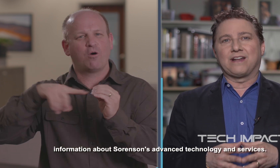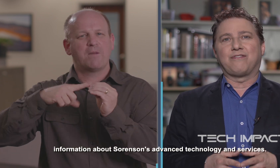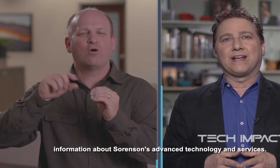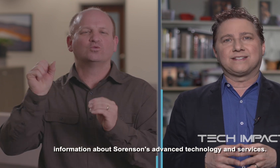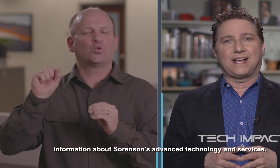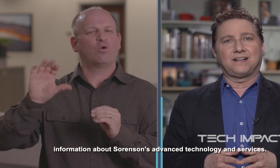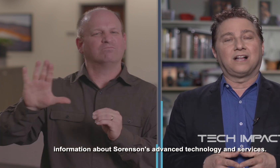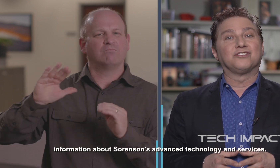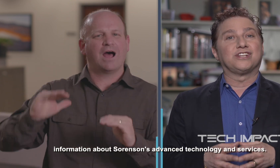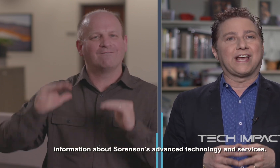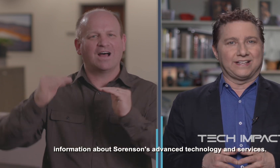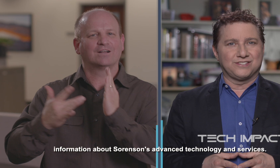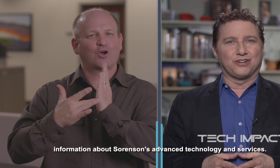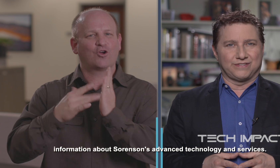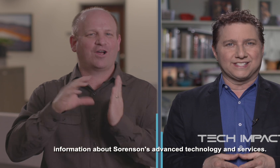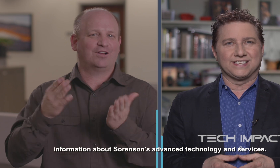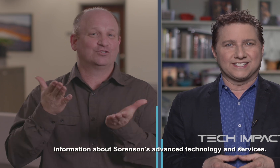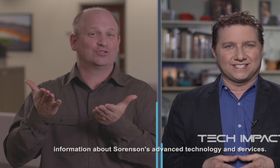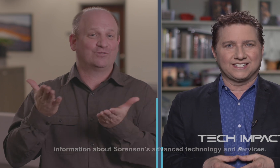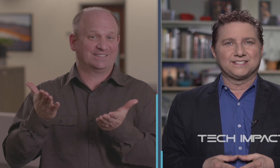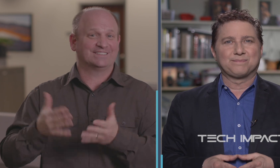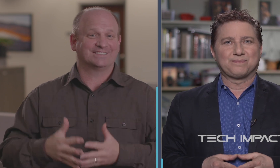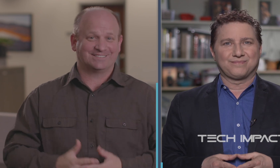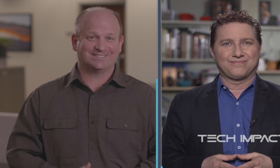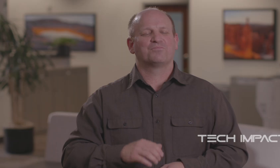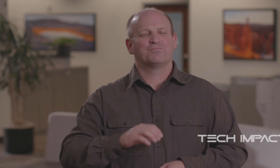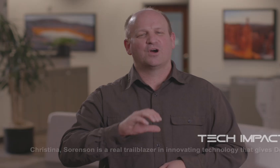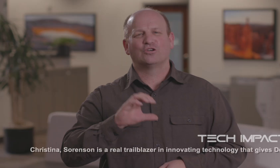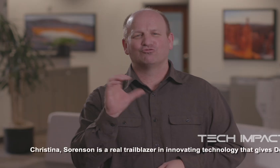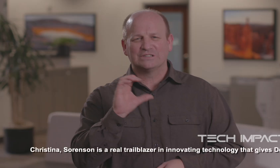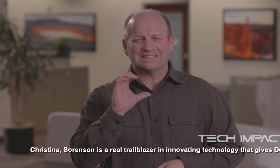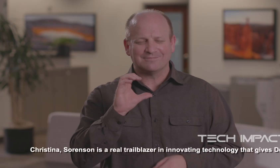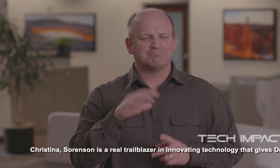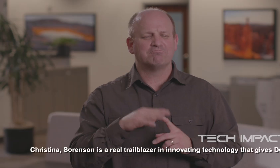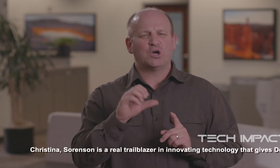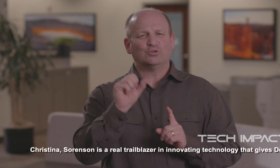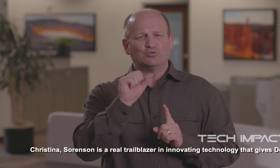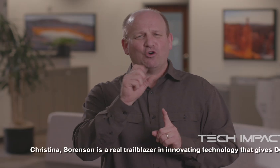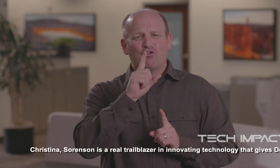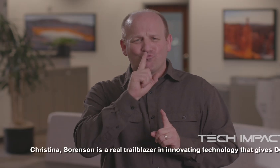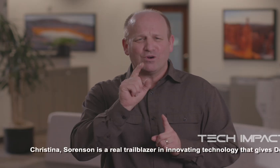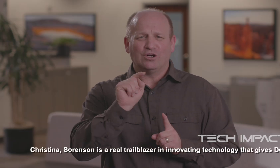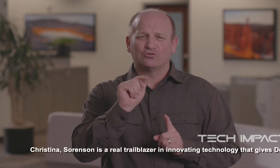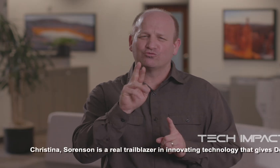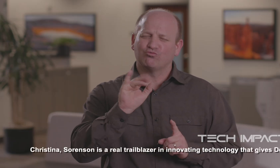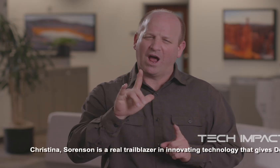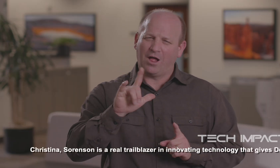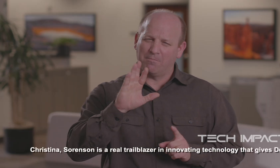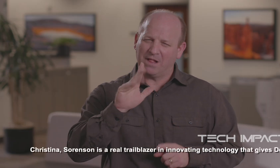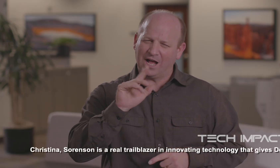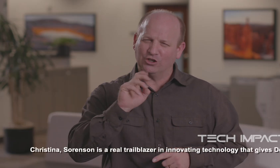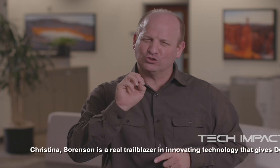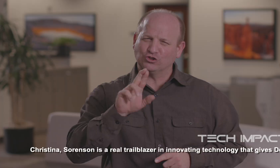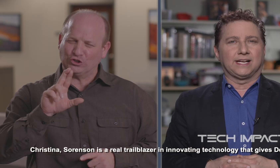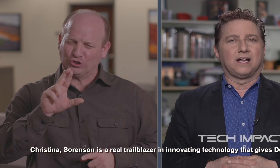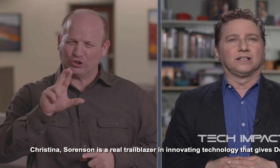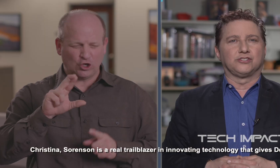advanced technology and services. Kristina Sorensen is a real trailblazer in innovating technology